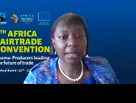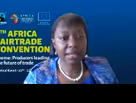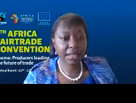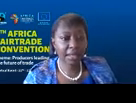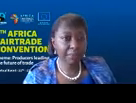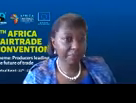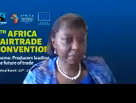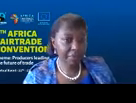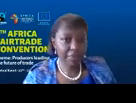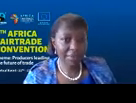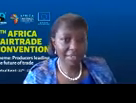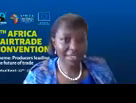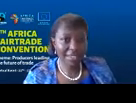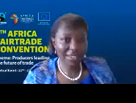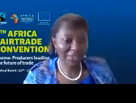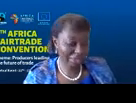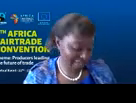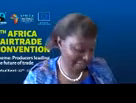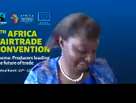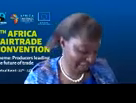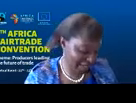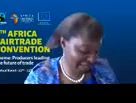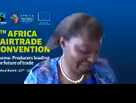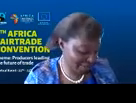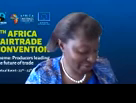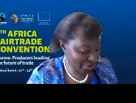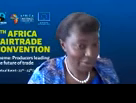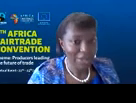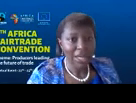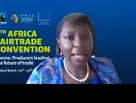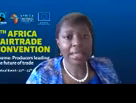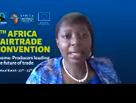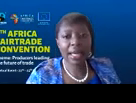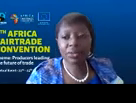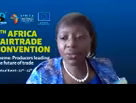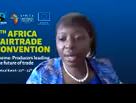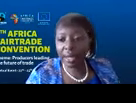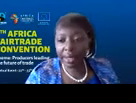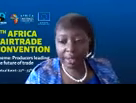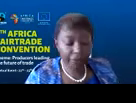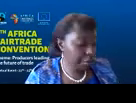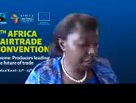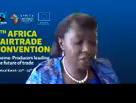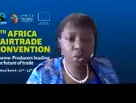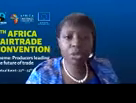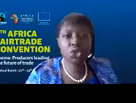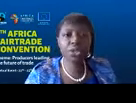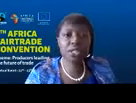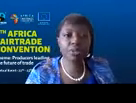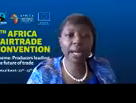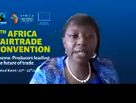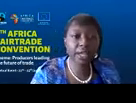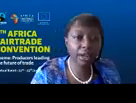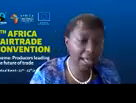Right. should join in a while. Okay. All right. Thank you. And then in a few minutes, we'll be